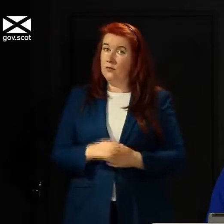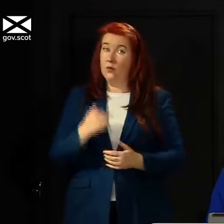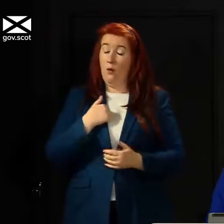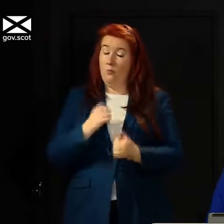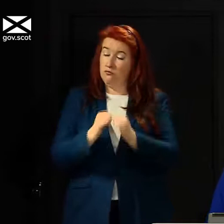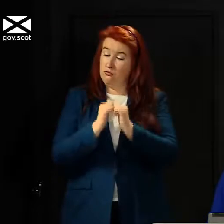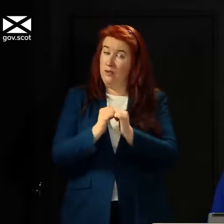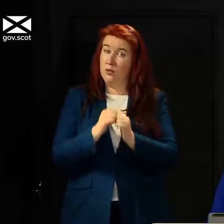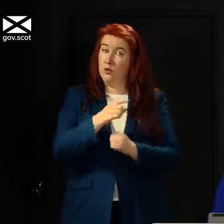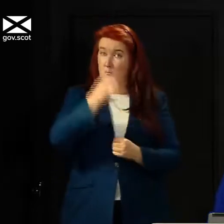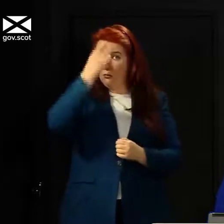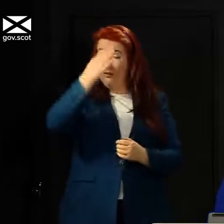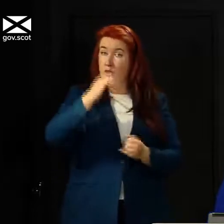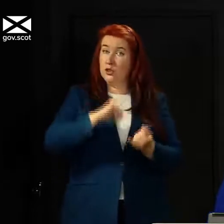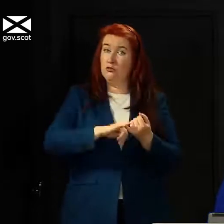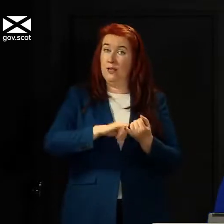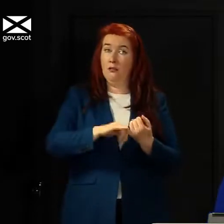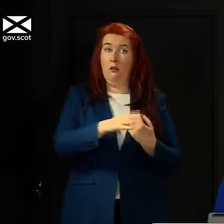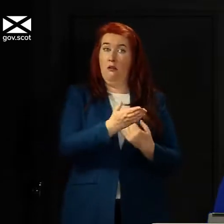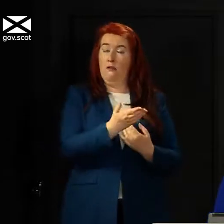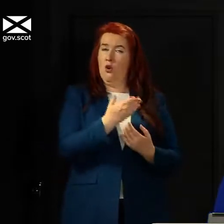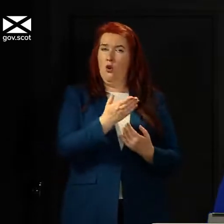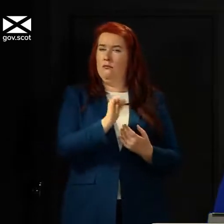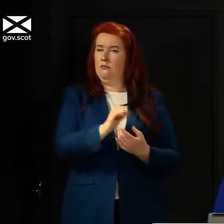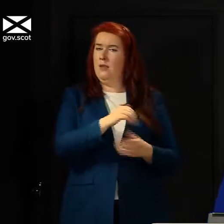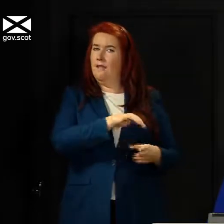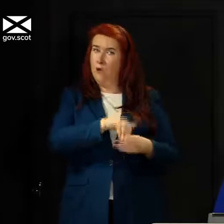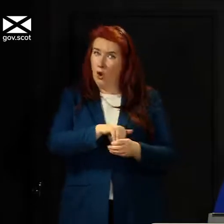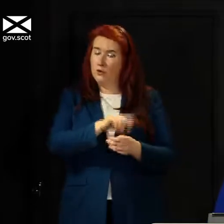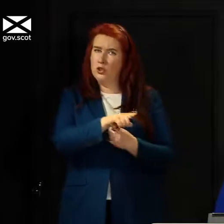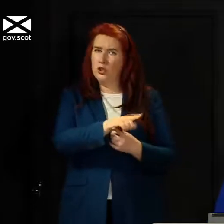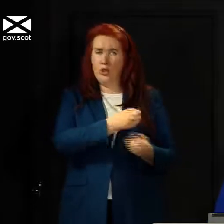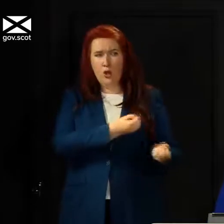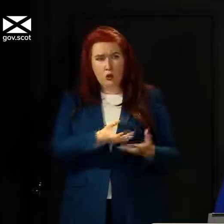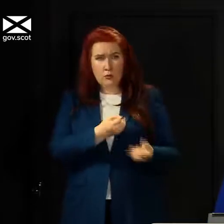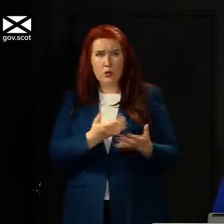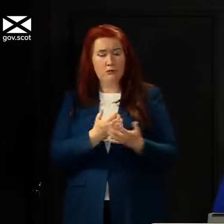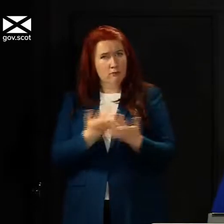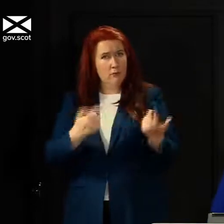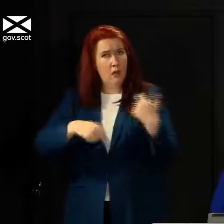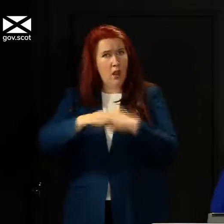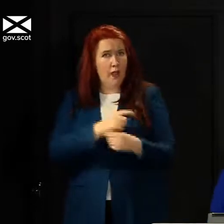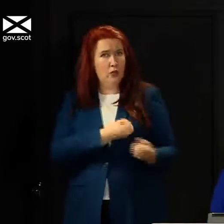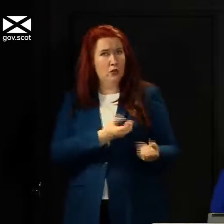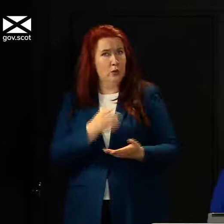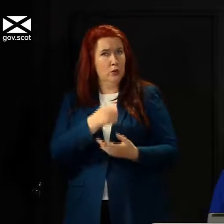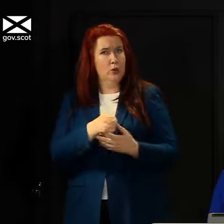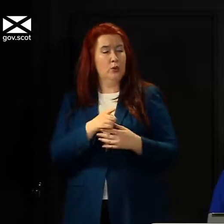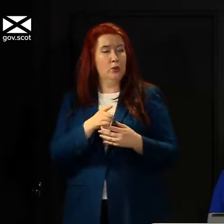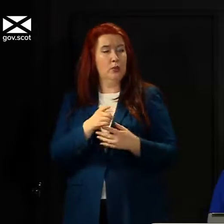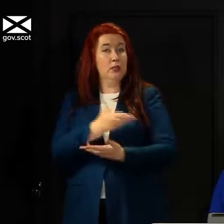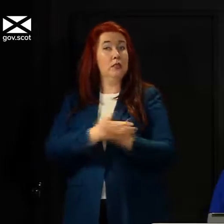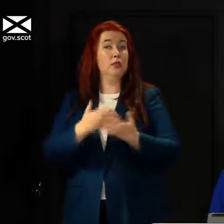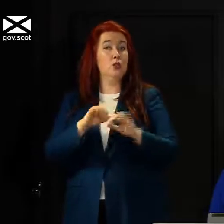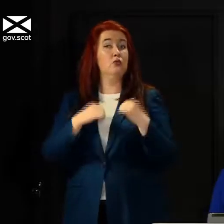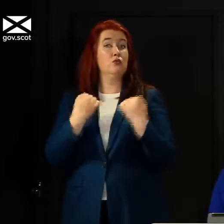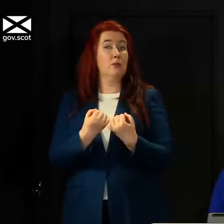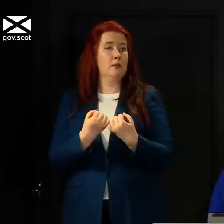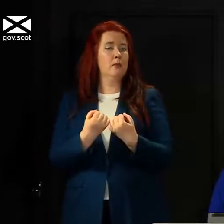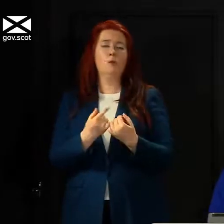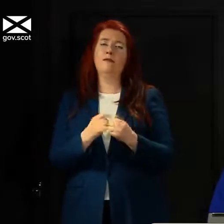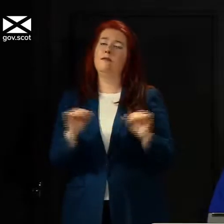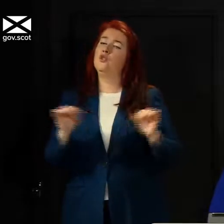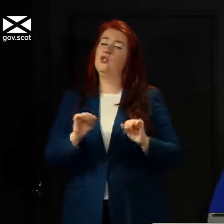Professor Shridhar for her involvement and for the contribution that she as well as others makes to that discussion. We've not